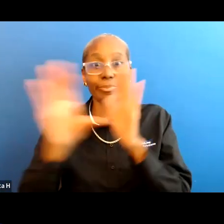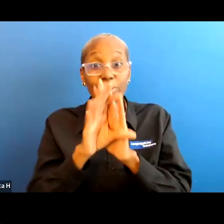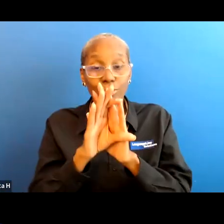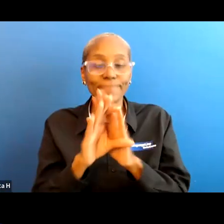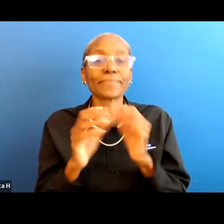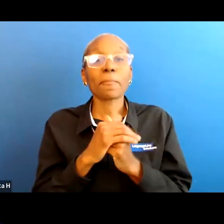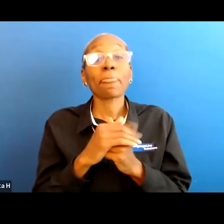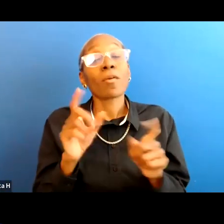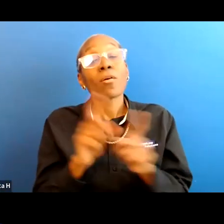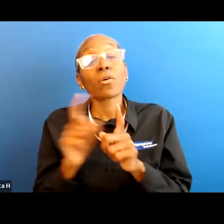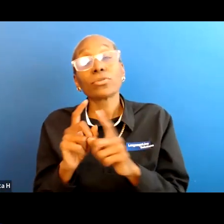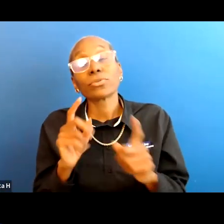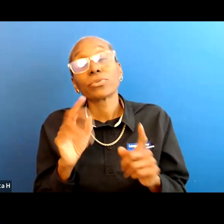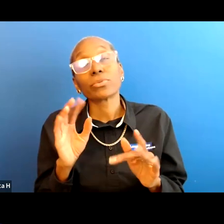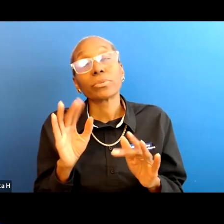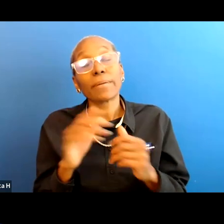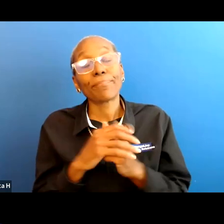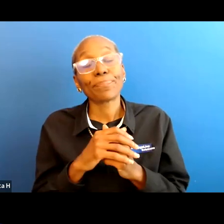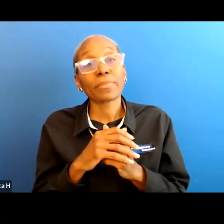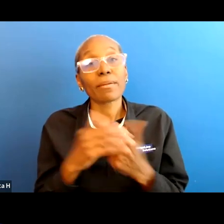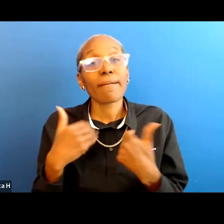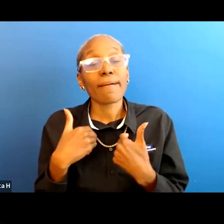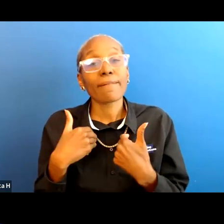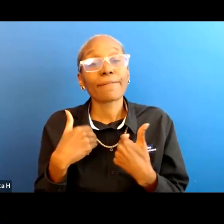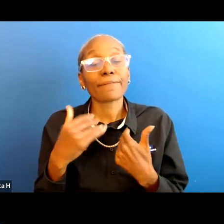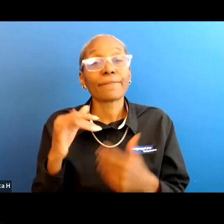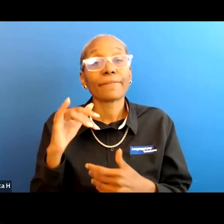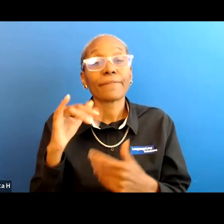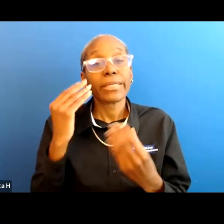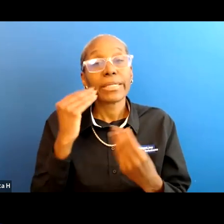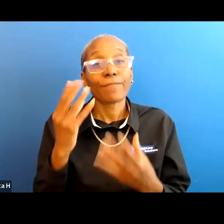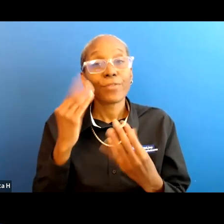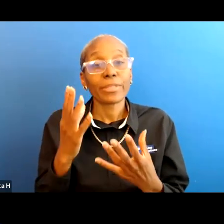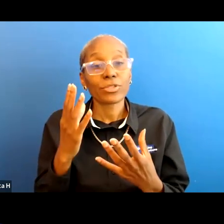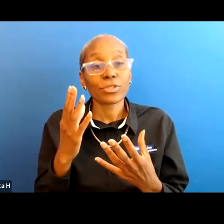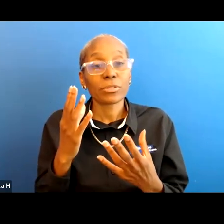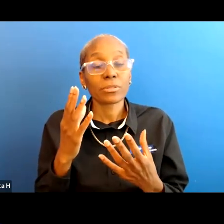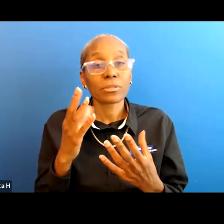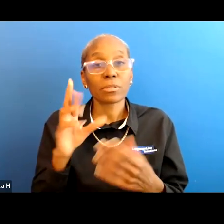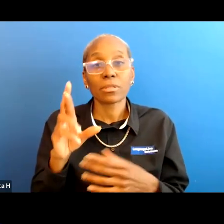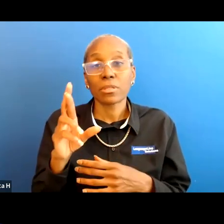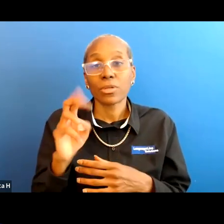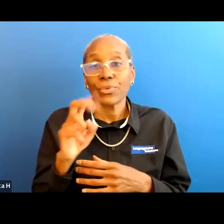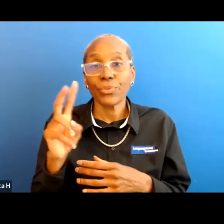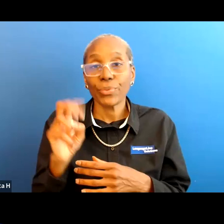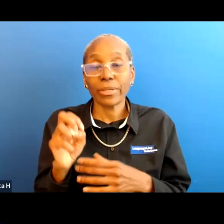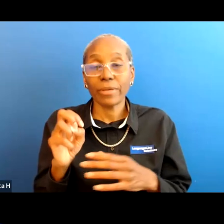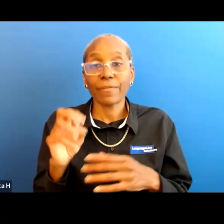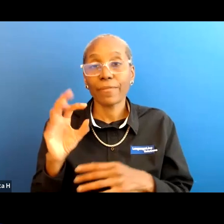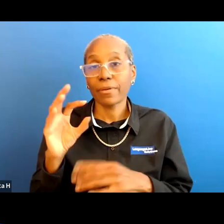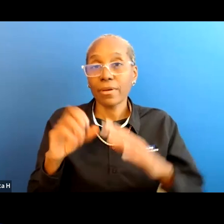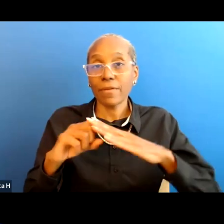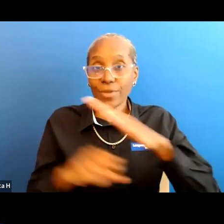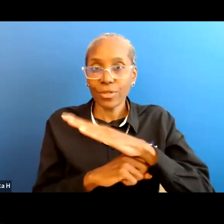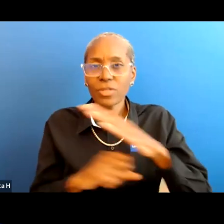at and look at um there's a information that the refoundation has on how to how